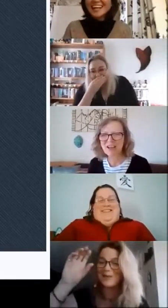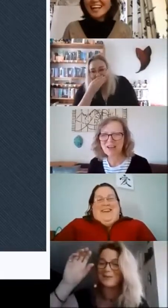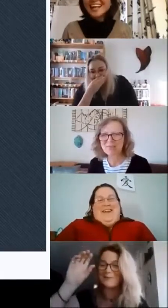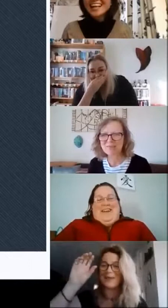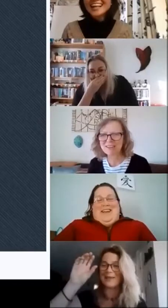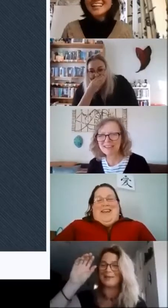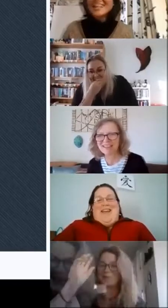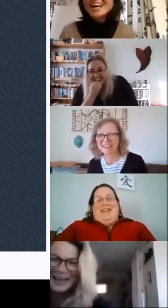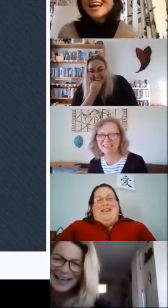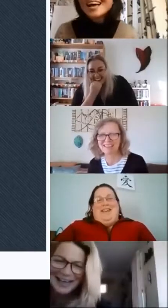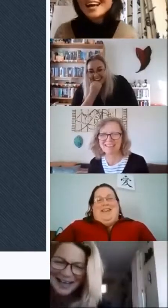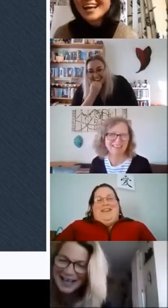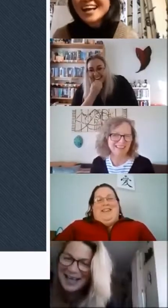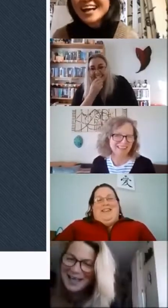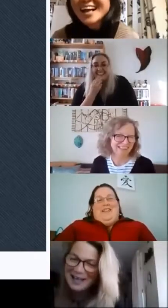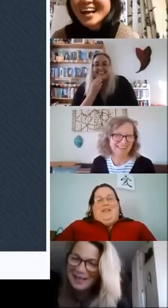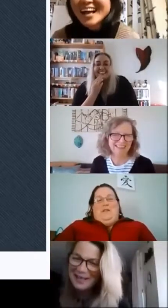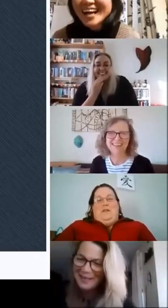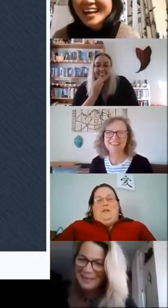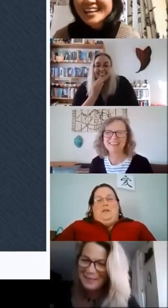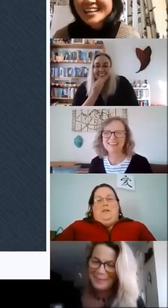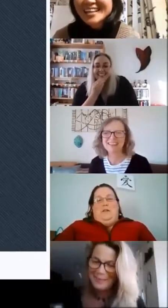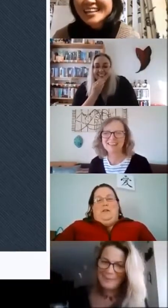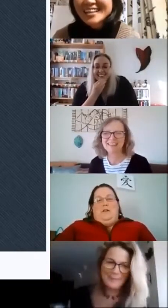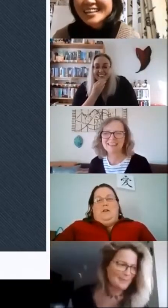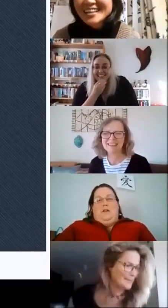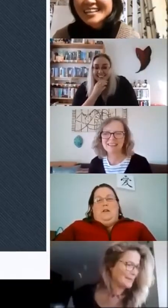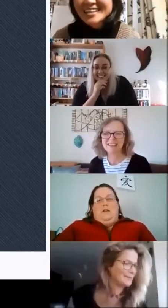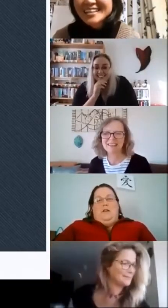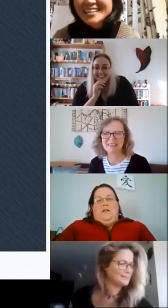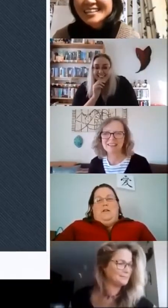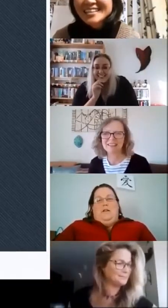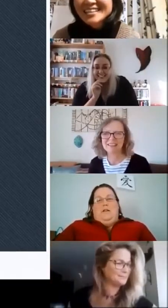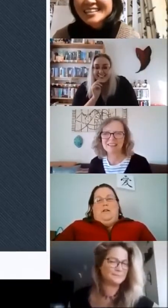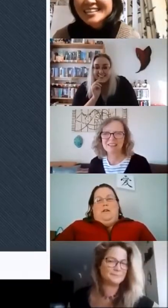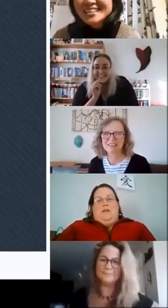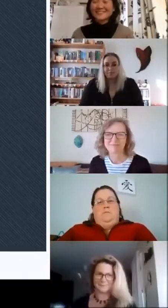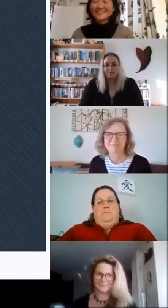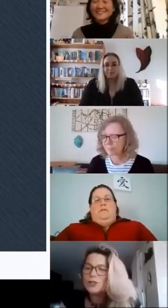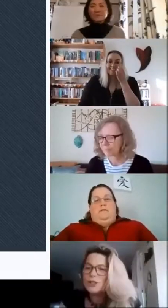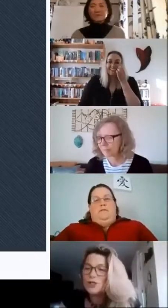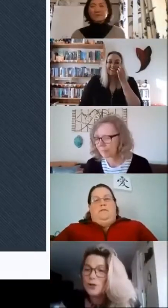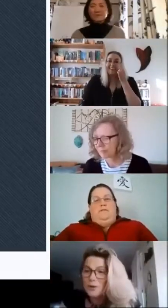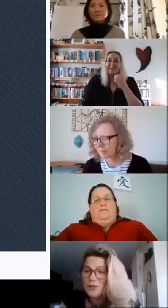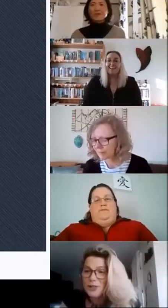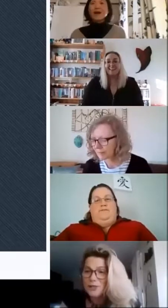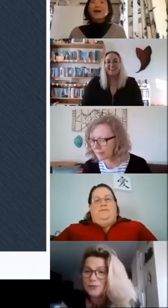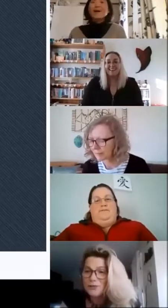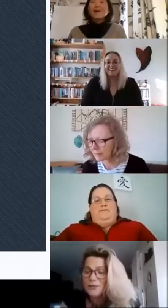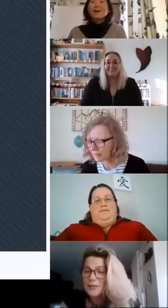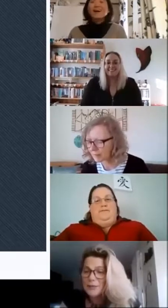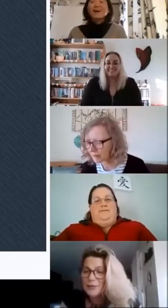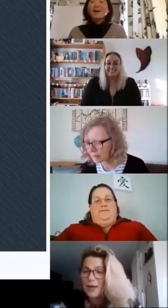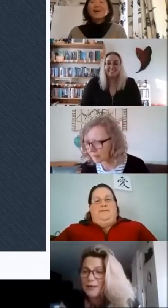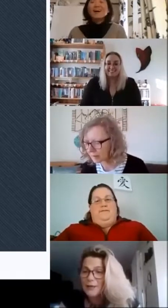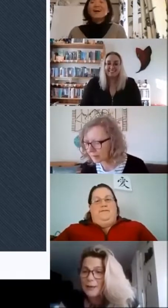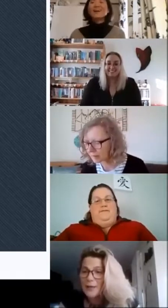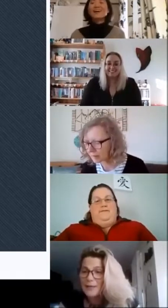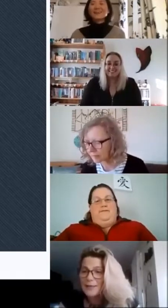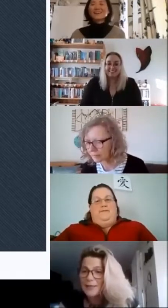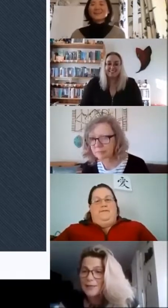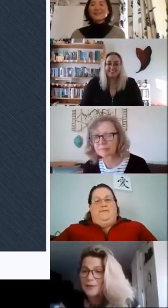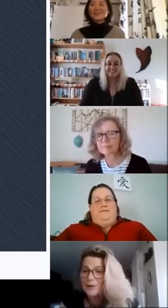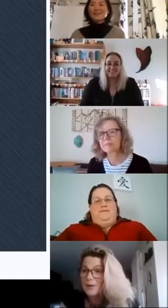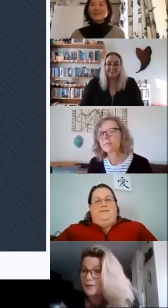tired. I'm wondering if it's the computer, so should we try doing it? So do you want to do the intro because that was great